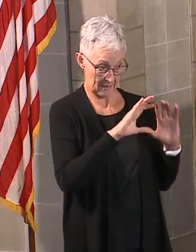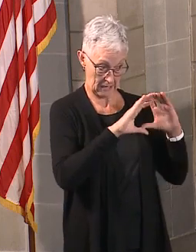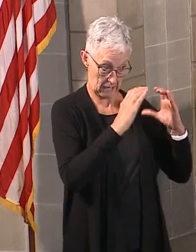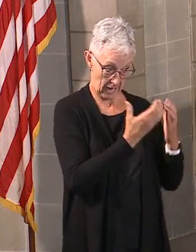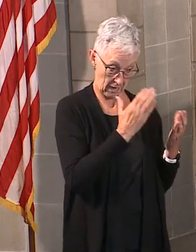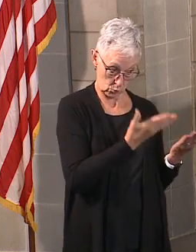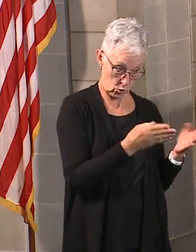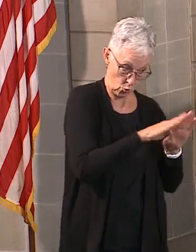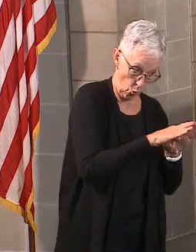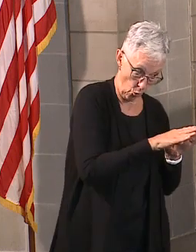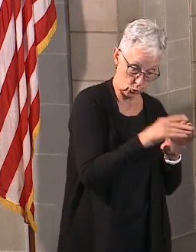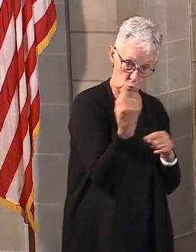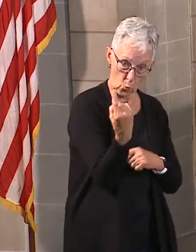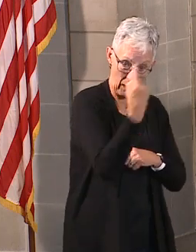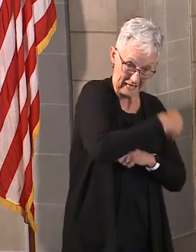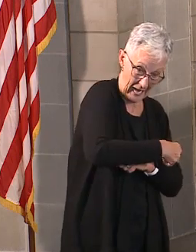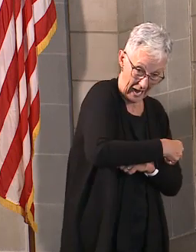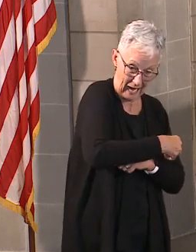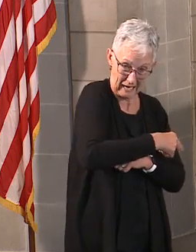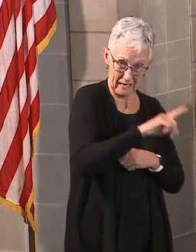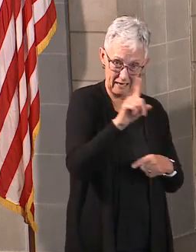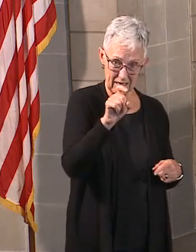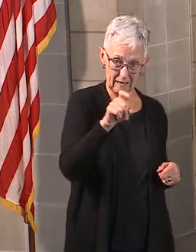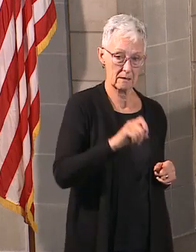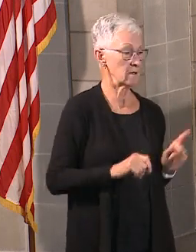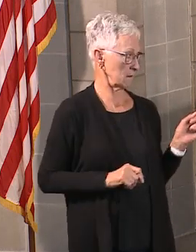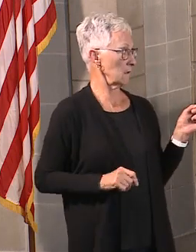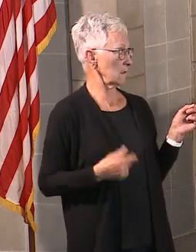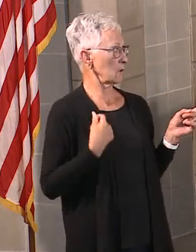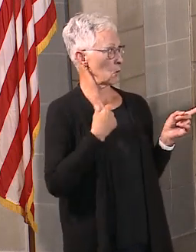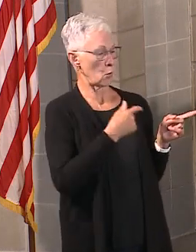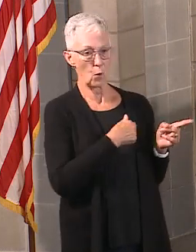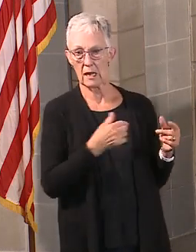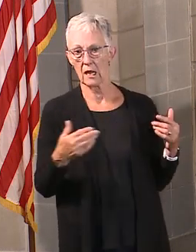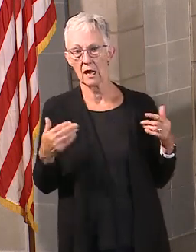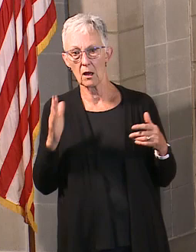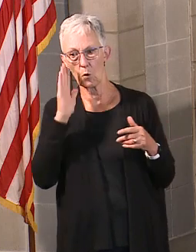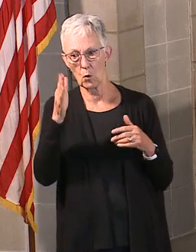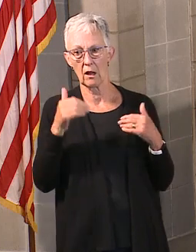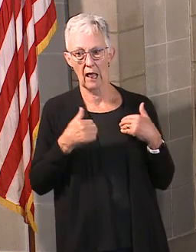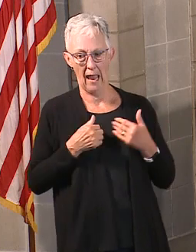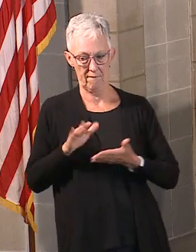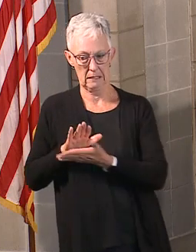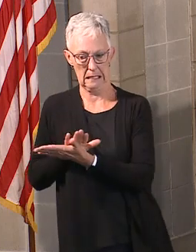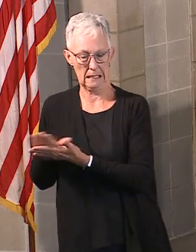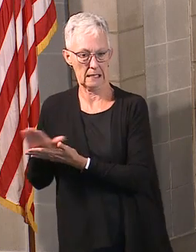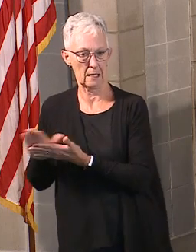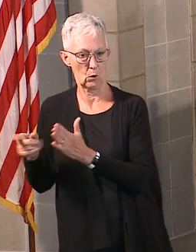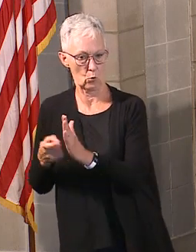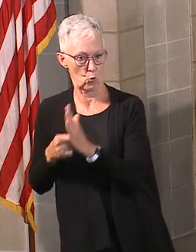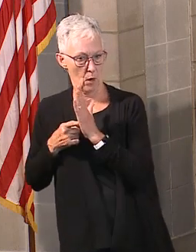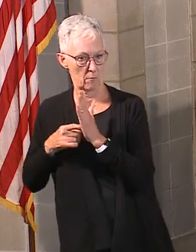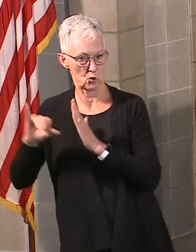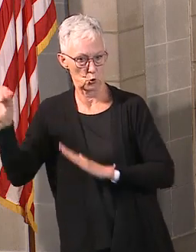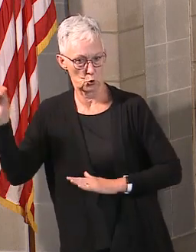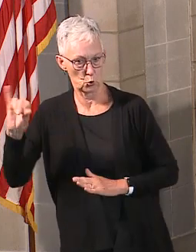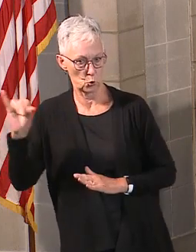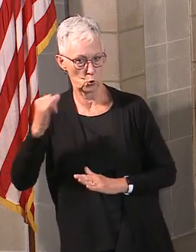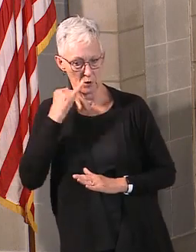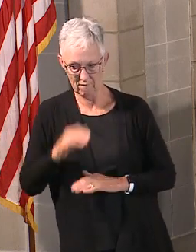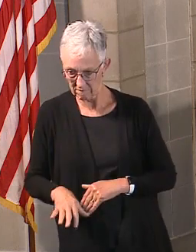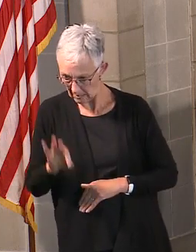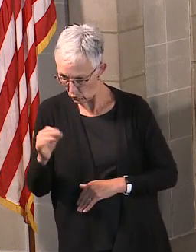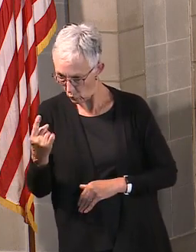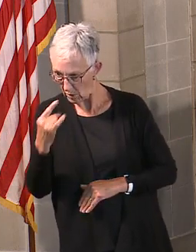we're talking about protocols to actually make sure that the environment's safe. You know, we've had cleaning protocols in place and other things as well. But I think as we